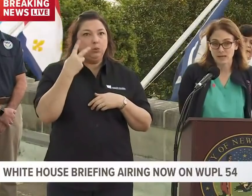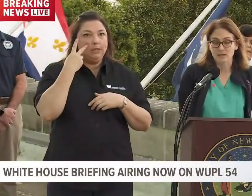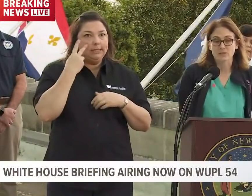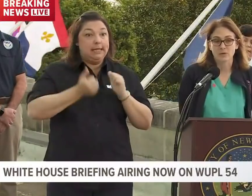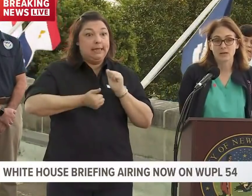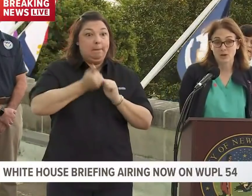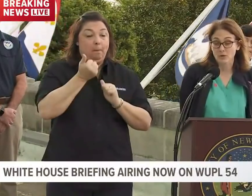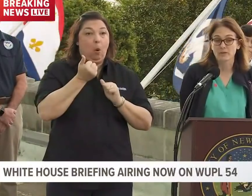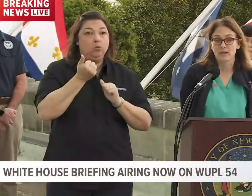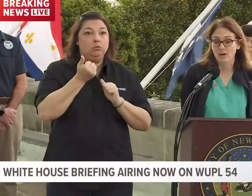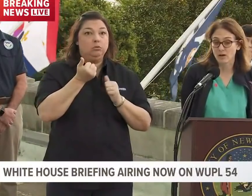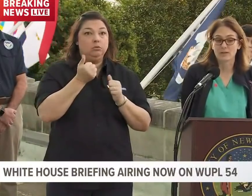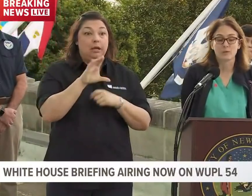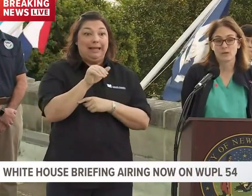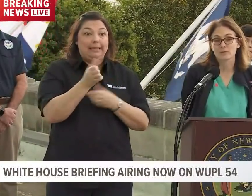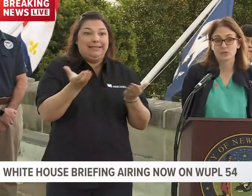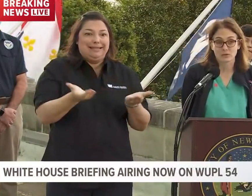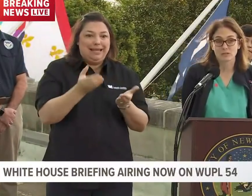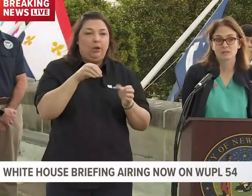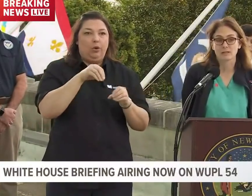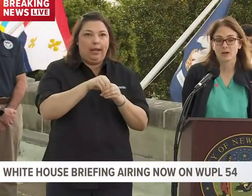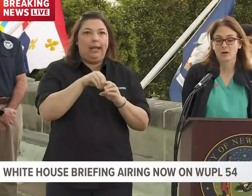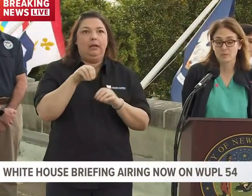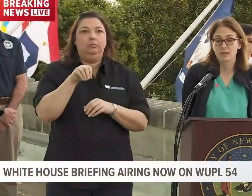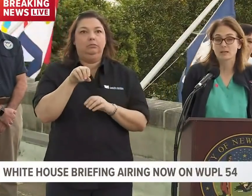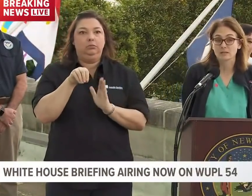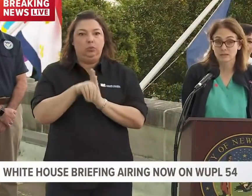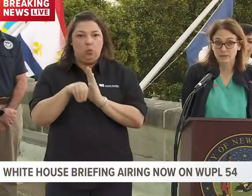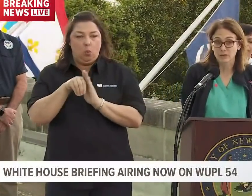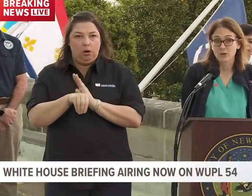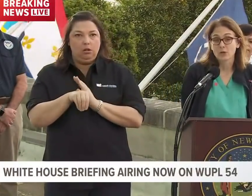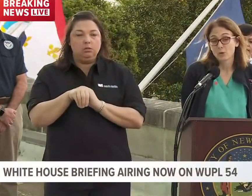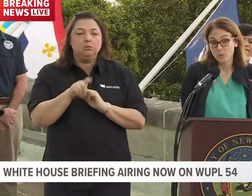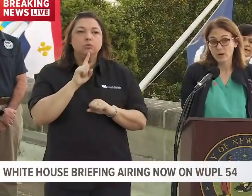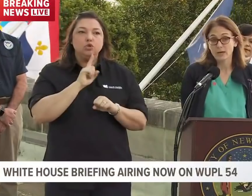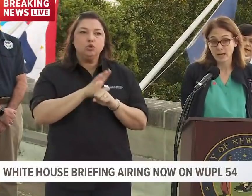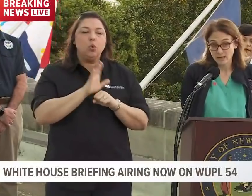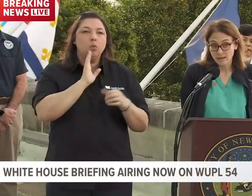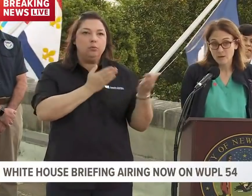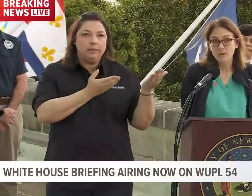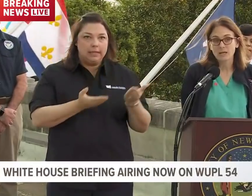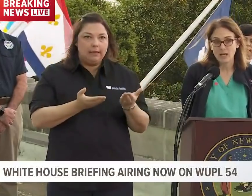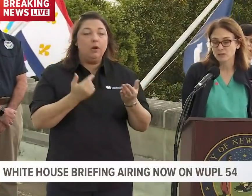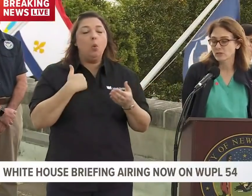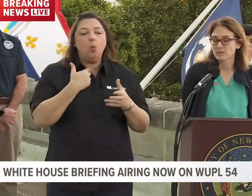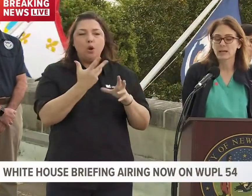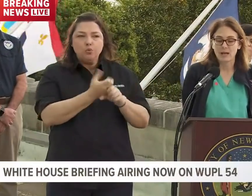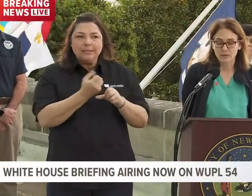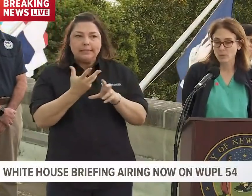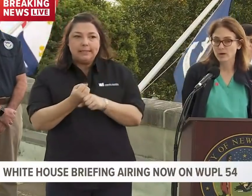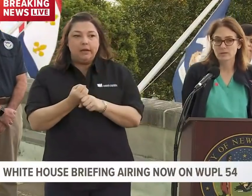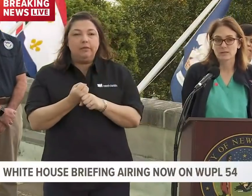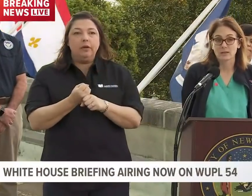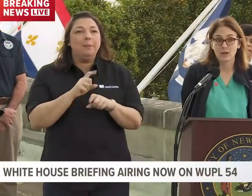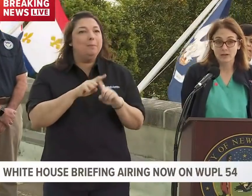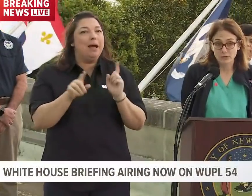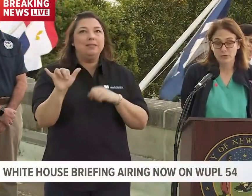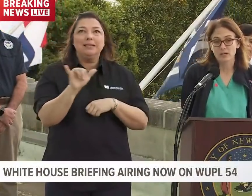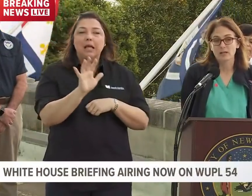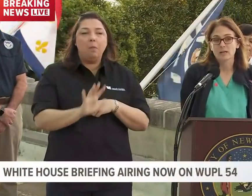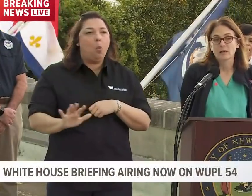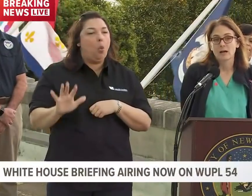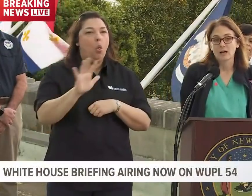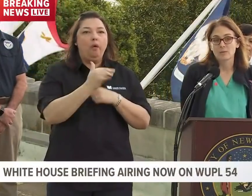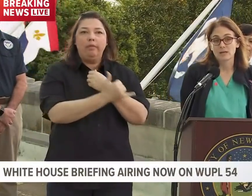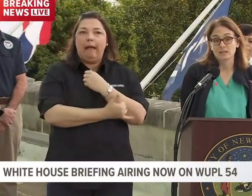Cox Channel 2, Charter Channel 16, and you can listen to the president's comments there. Until then, let's finish listening to the city's press conference and,